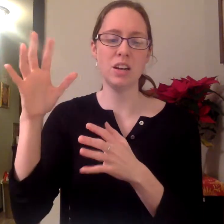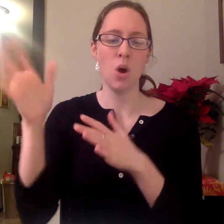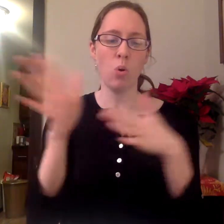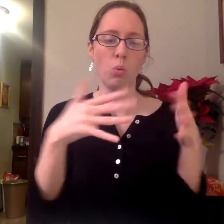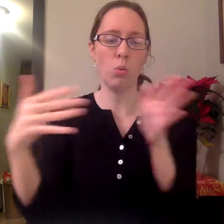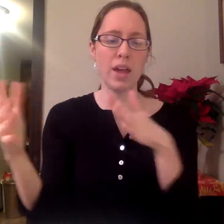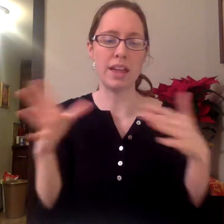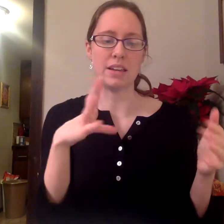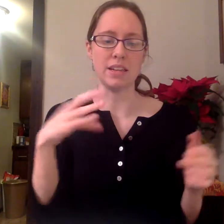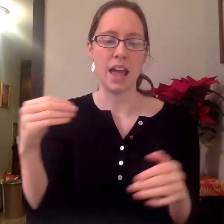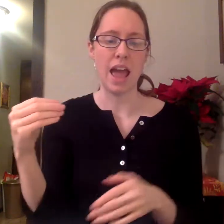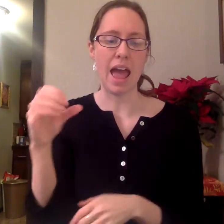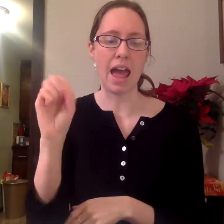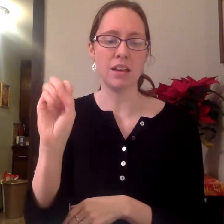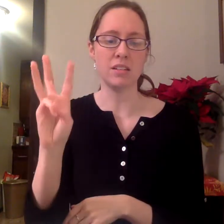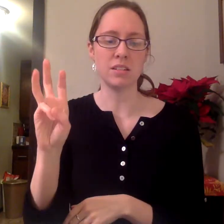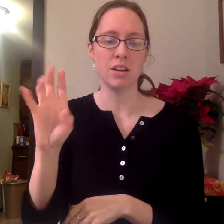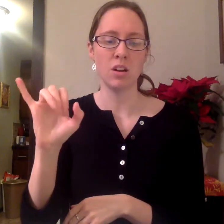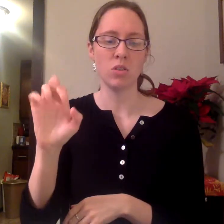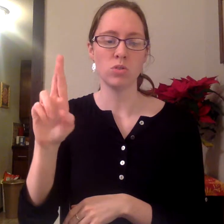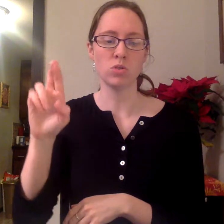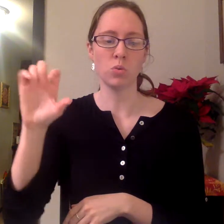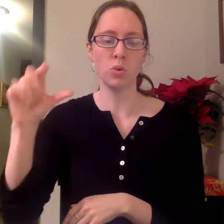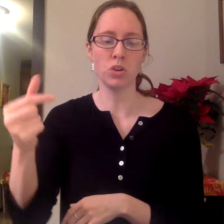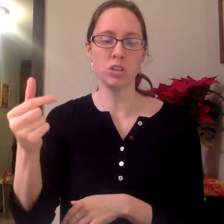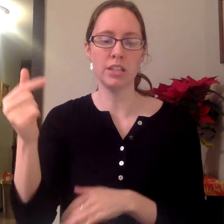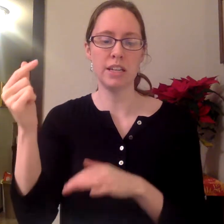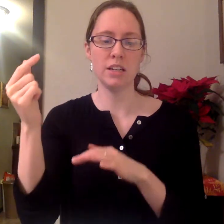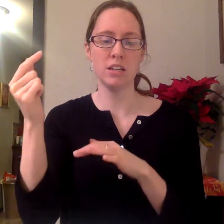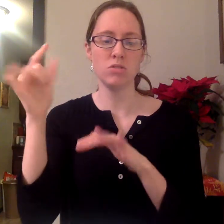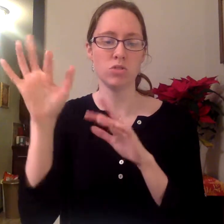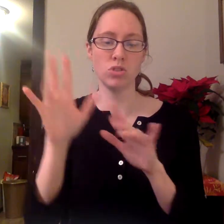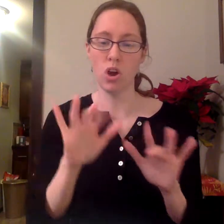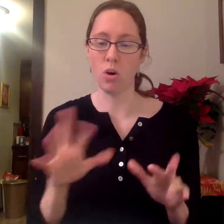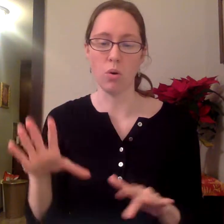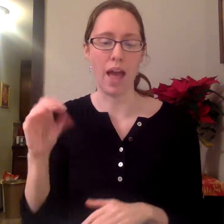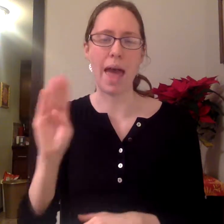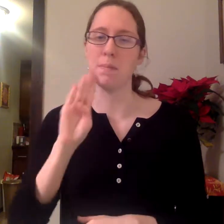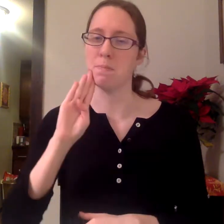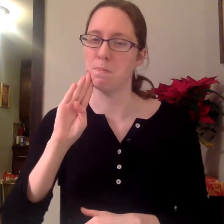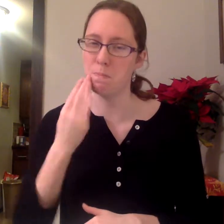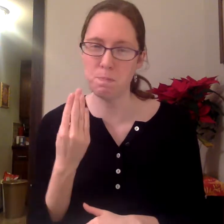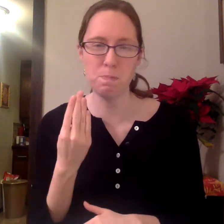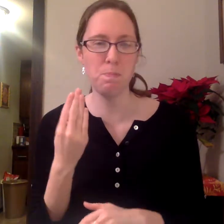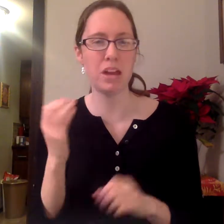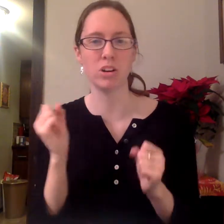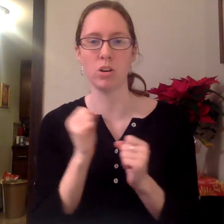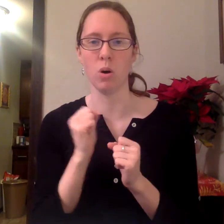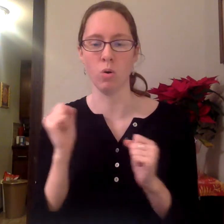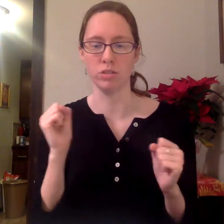wind and swirling snow and bitter cold.